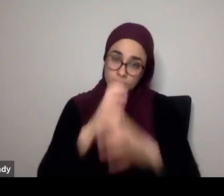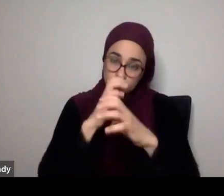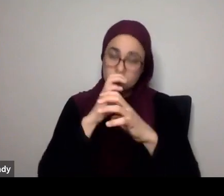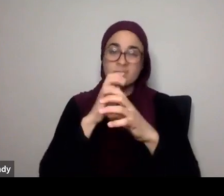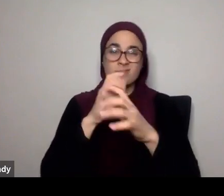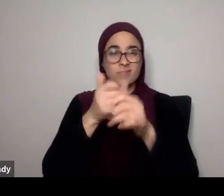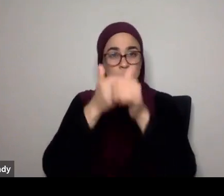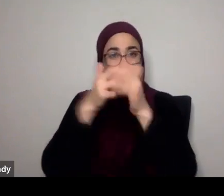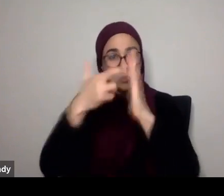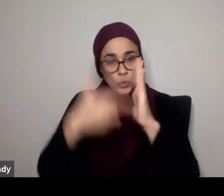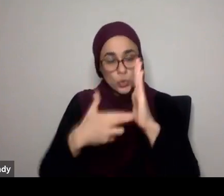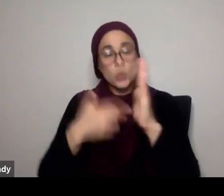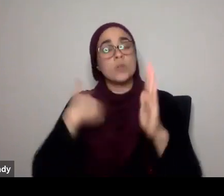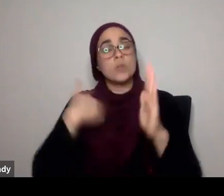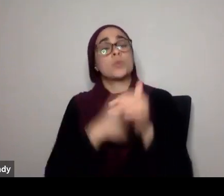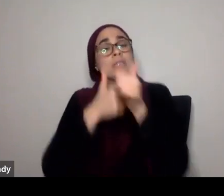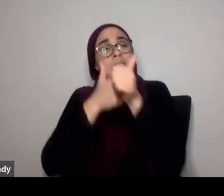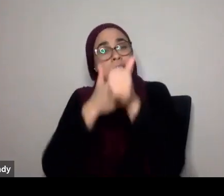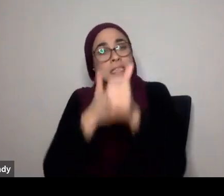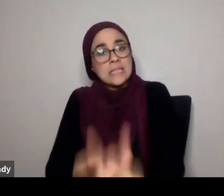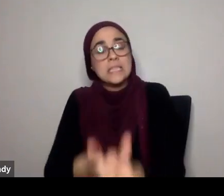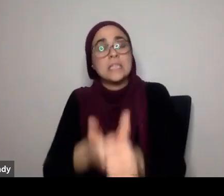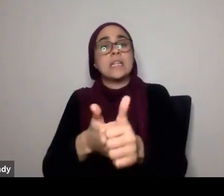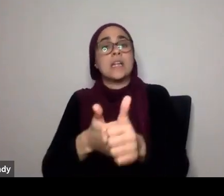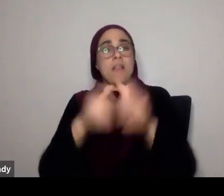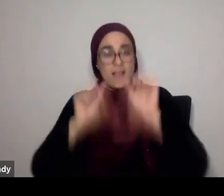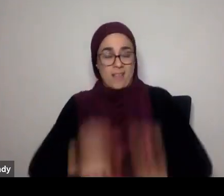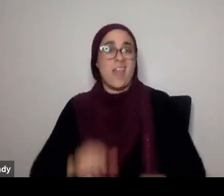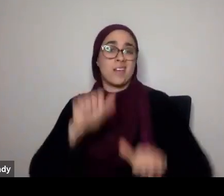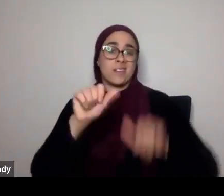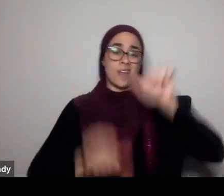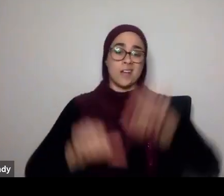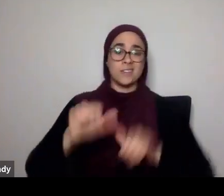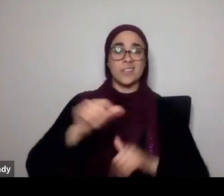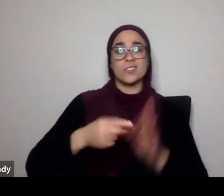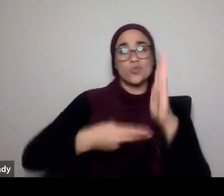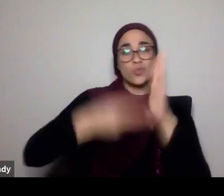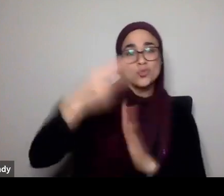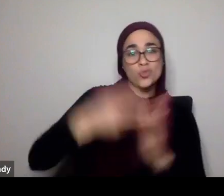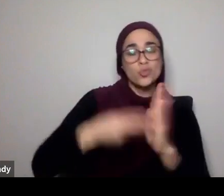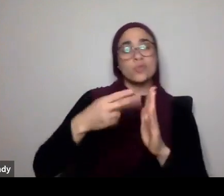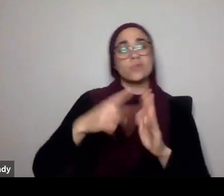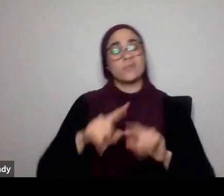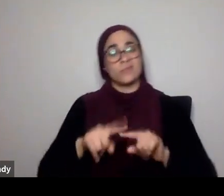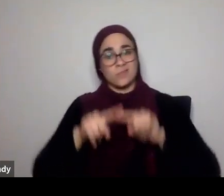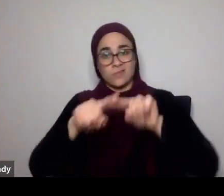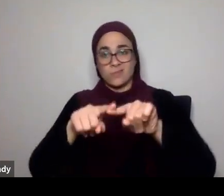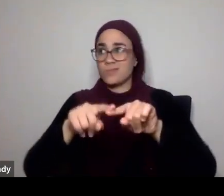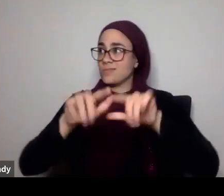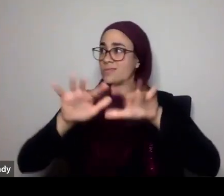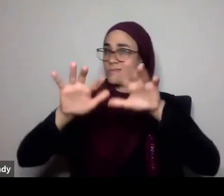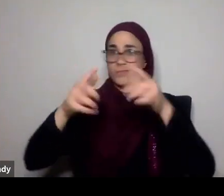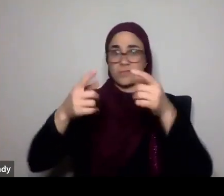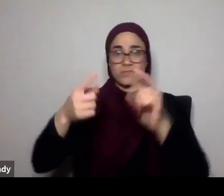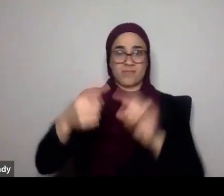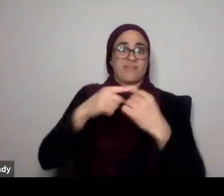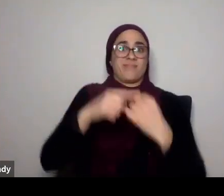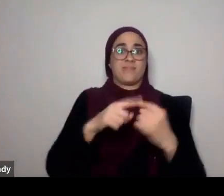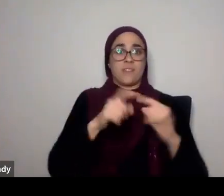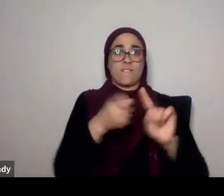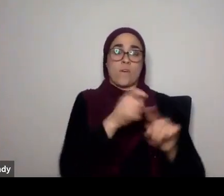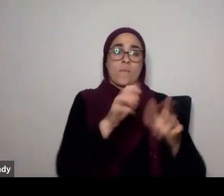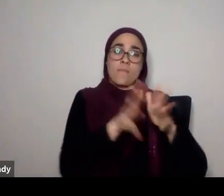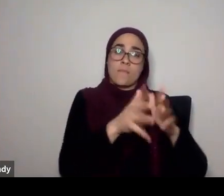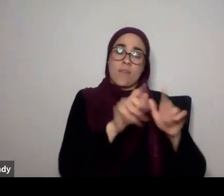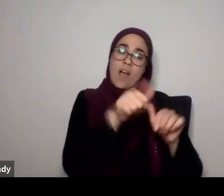through which we're able to assess the veracity and the truth, and the reliability that exists in other texts. So we as Muslims, we